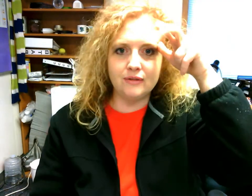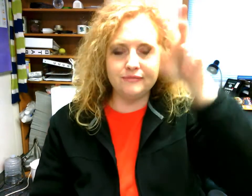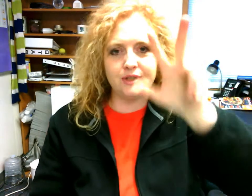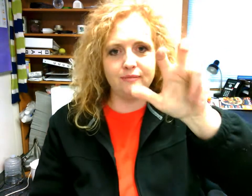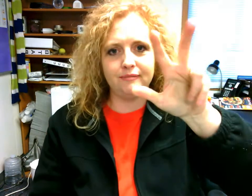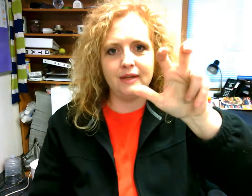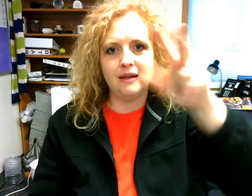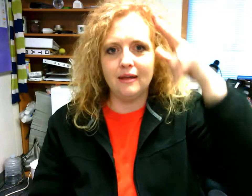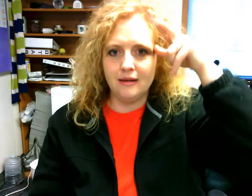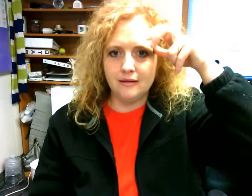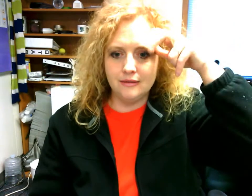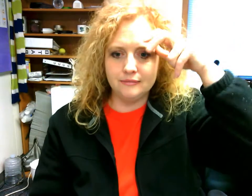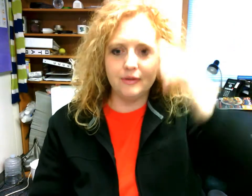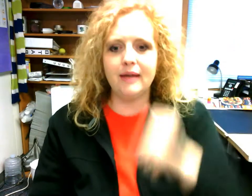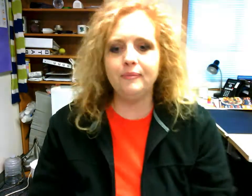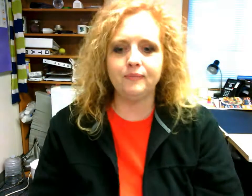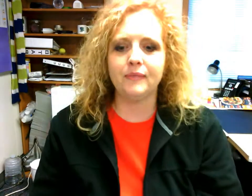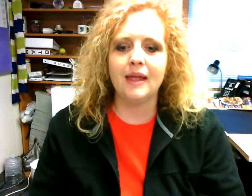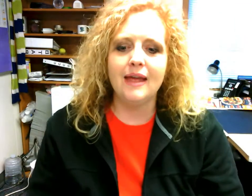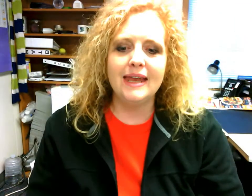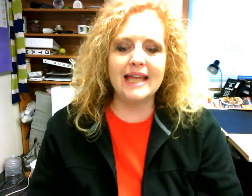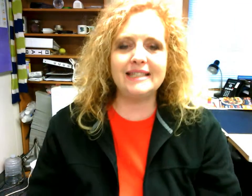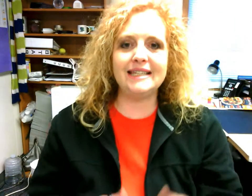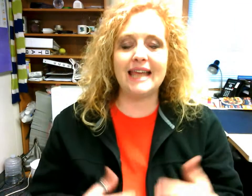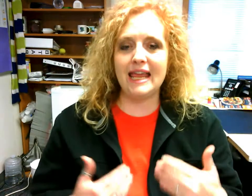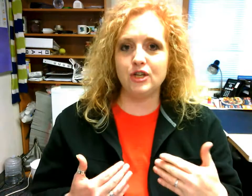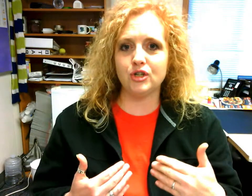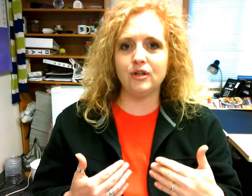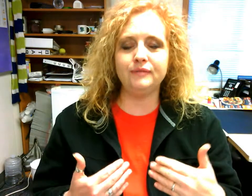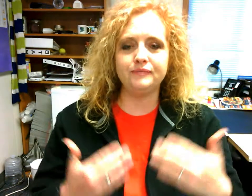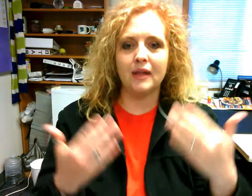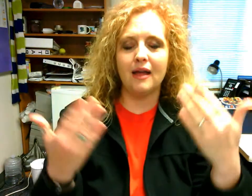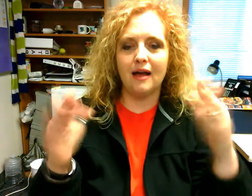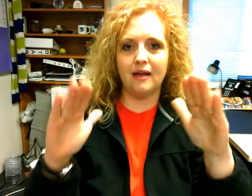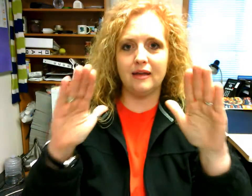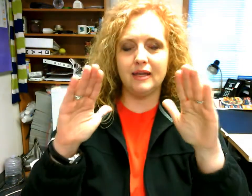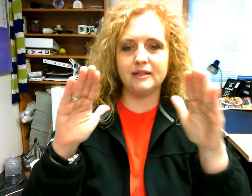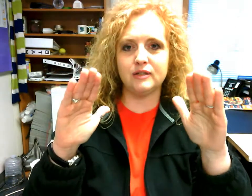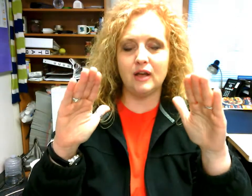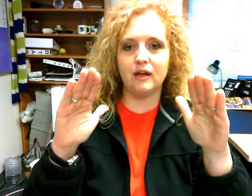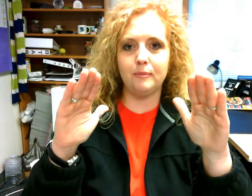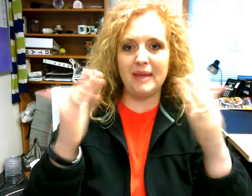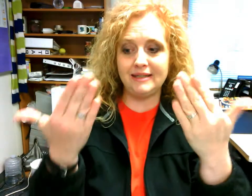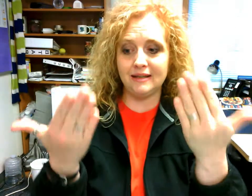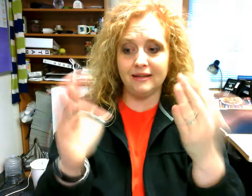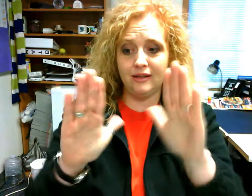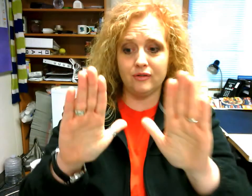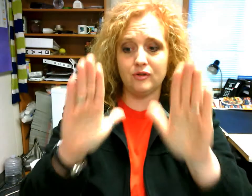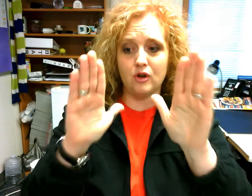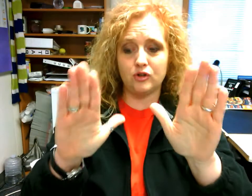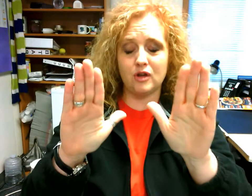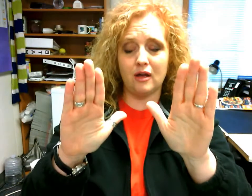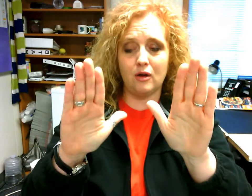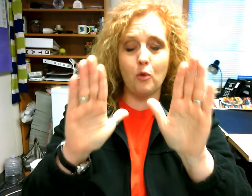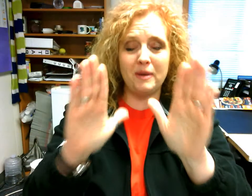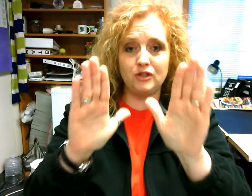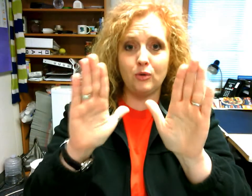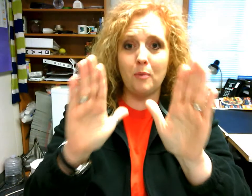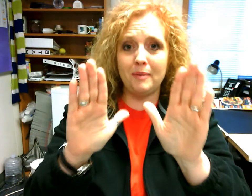okay next is angel uh is uh basically you're uh open two open